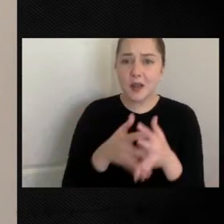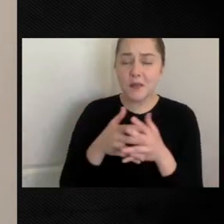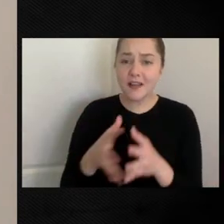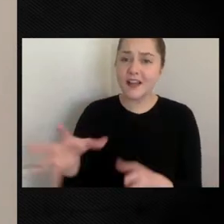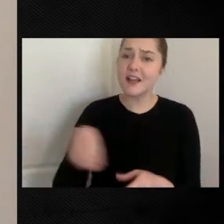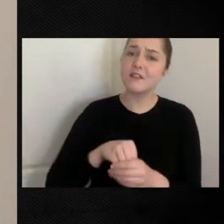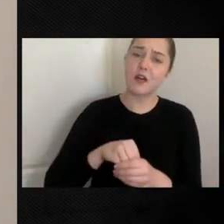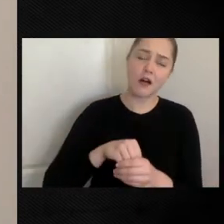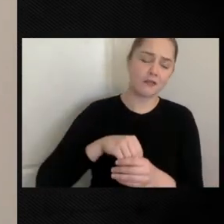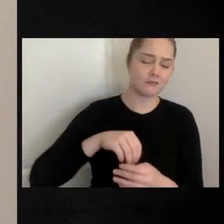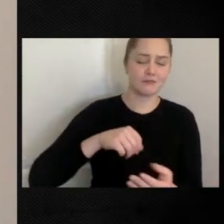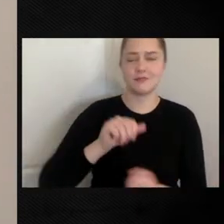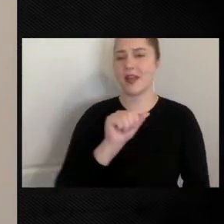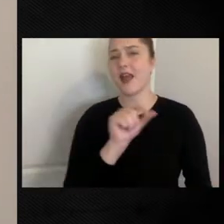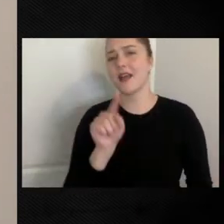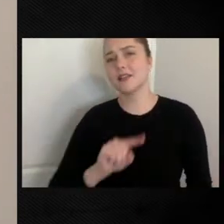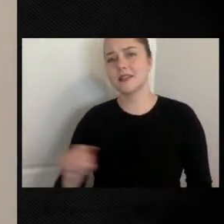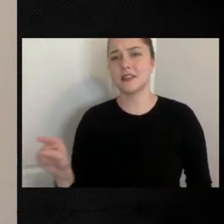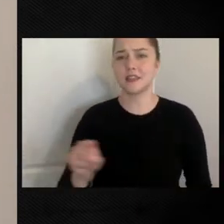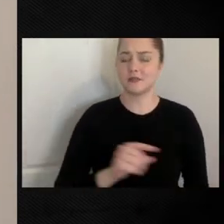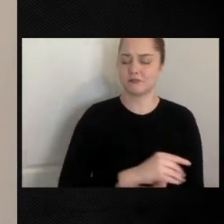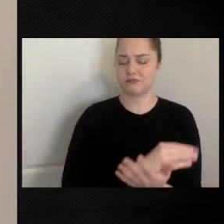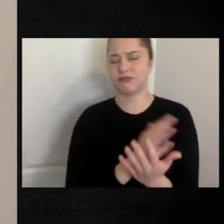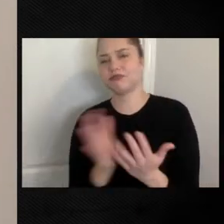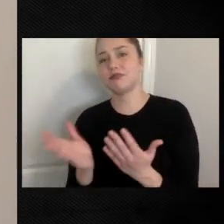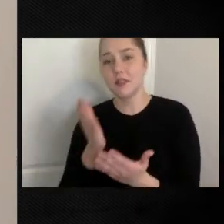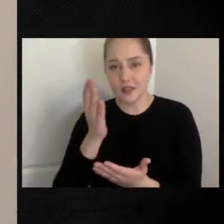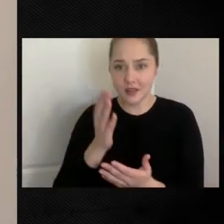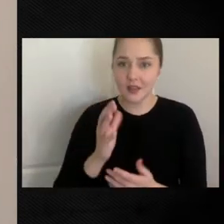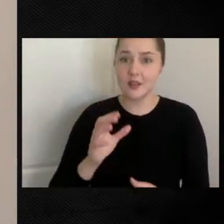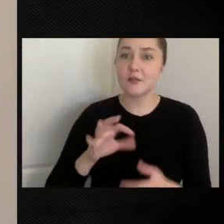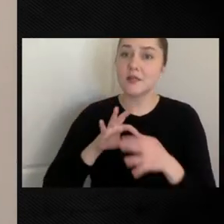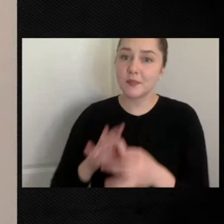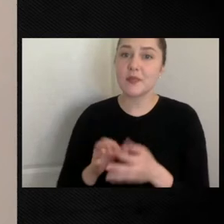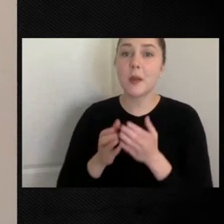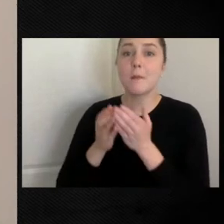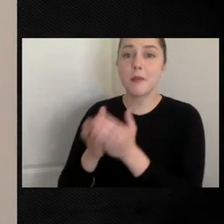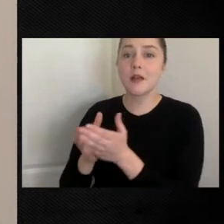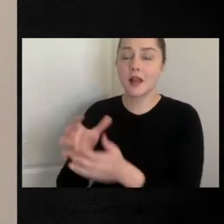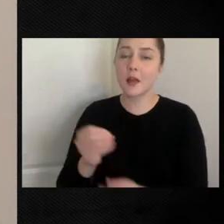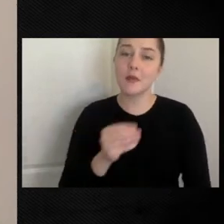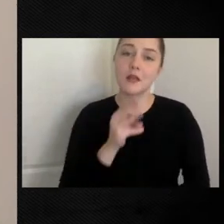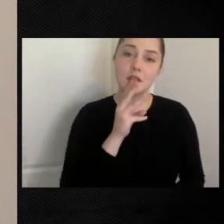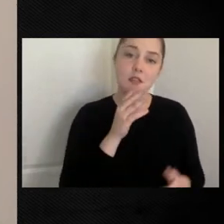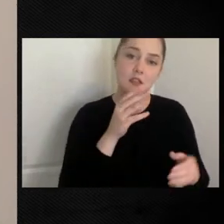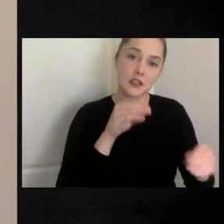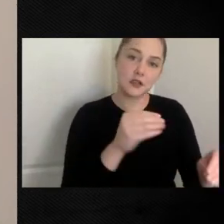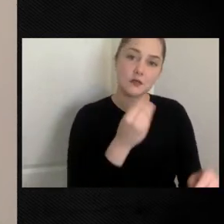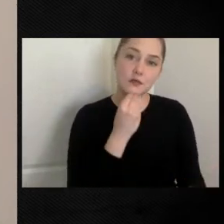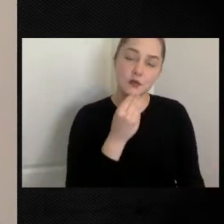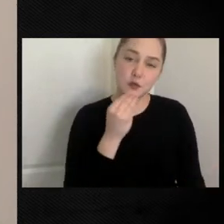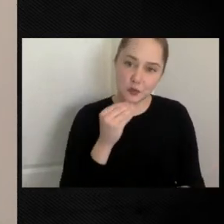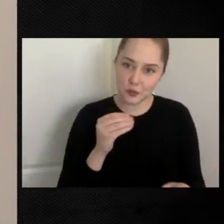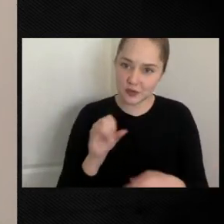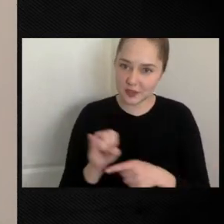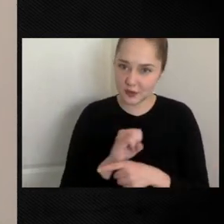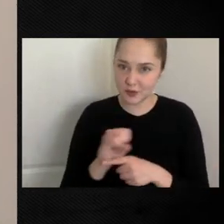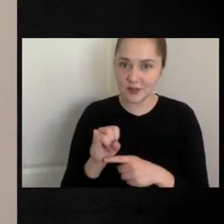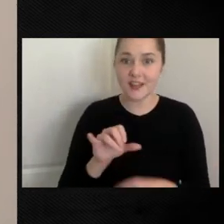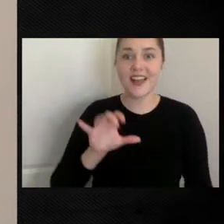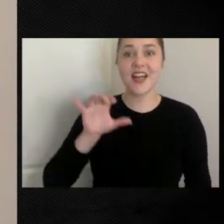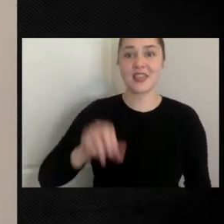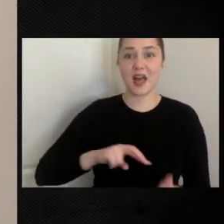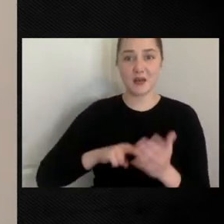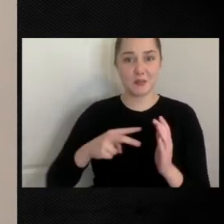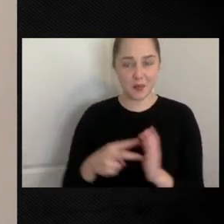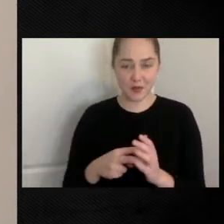aspects of the maritime and seafood industry. And that is the purpose of Blacks of the